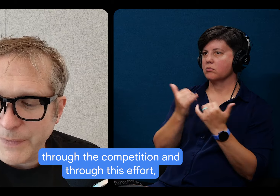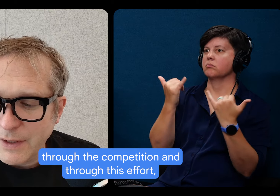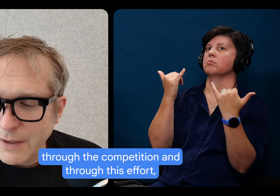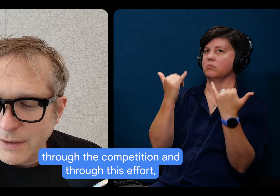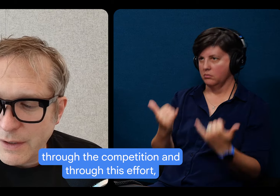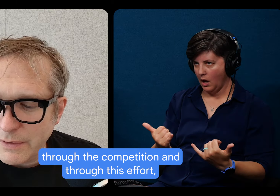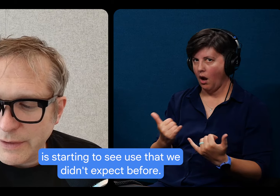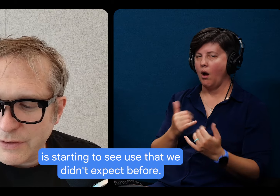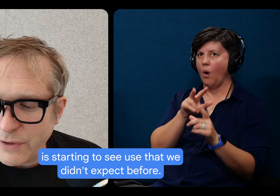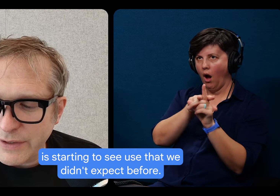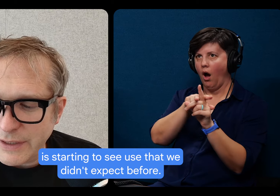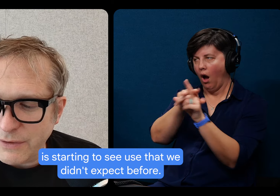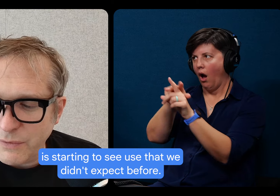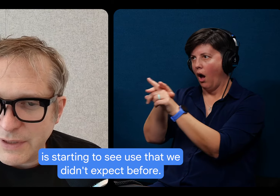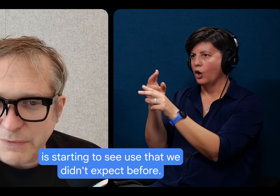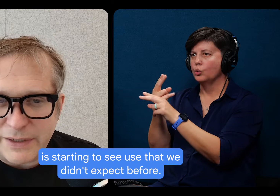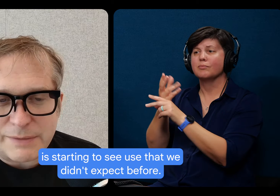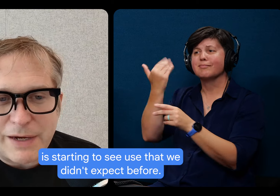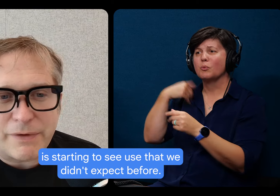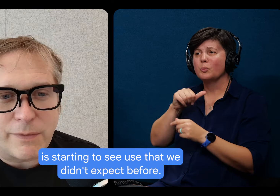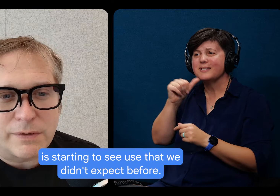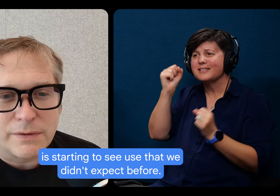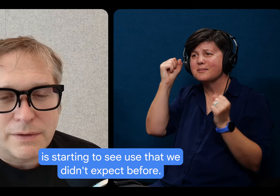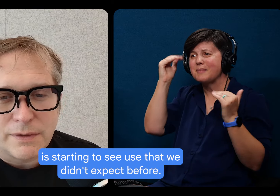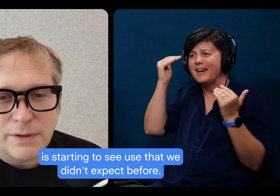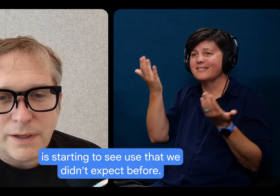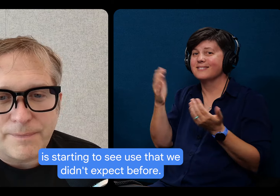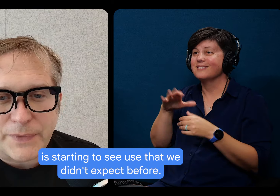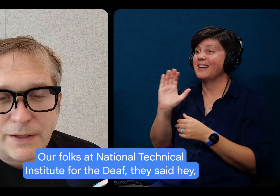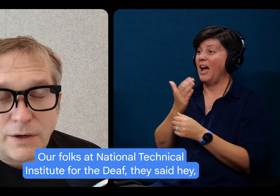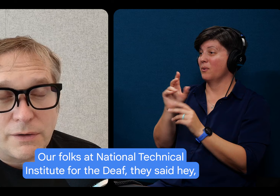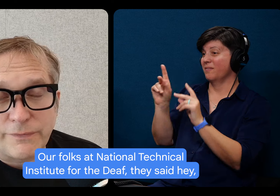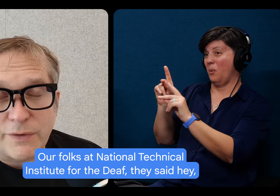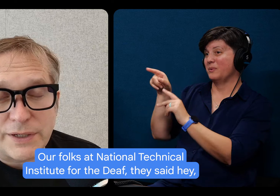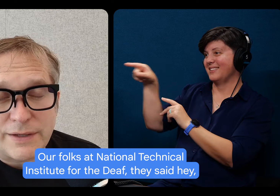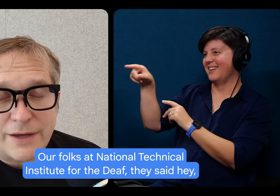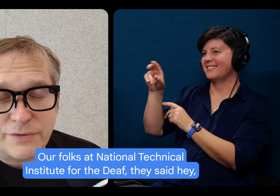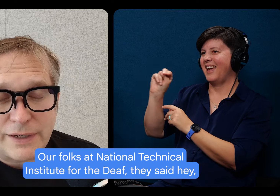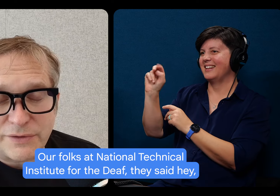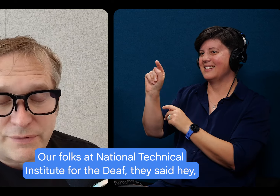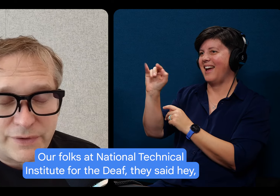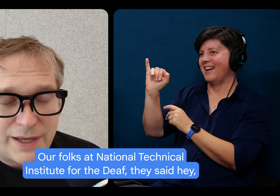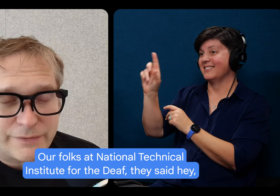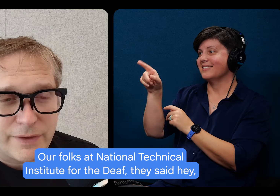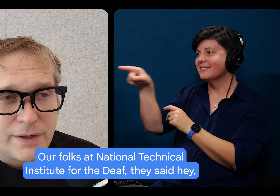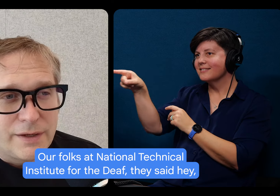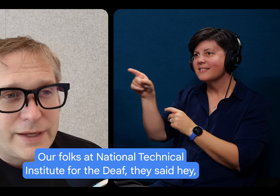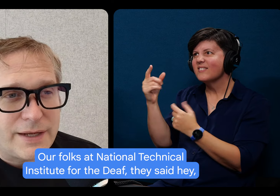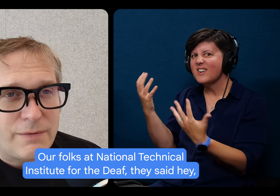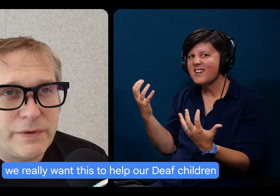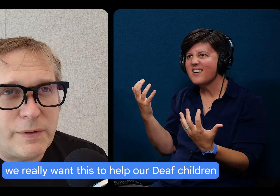effort, uh, is starting to see use that we didn't expect before. Yeah. Um, our folks at National Technical Institute for the Deaf,